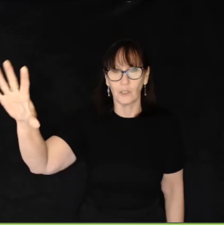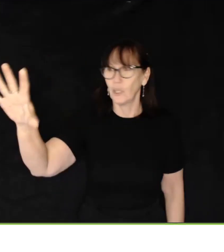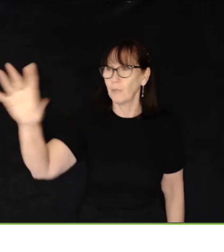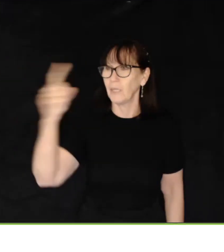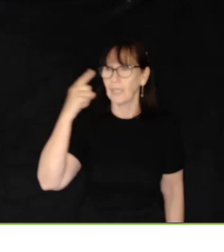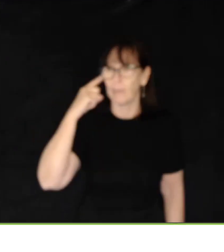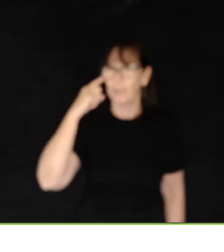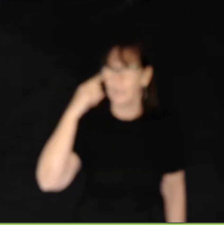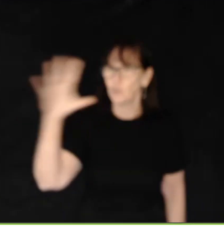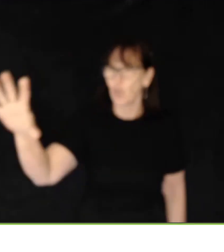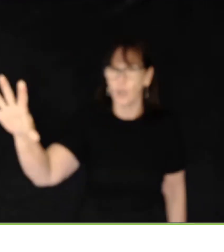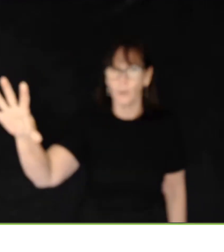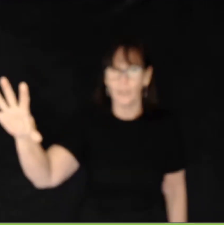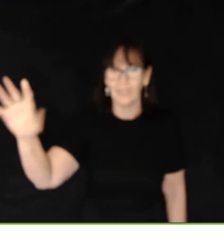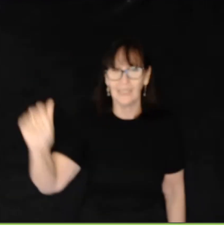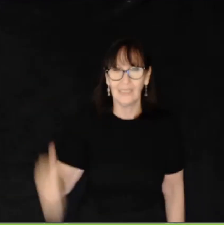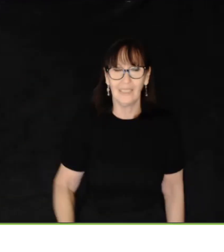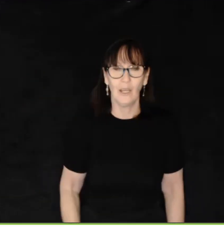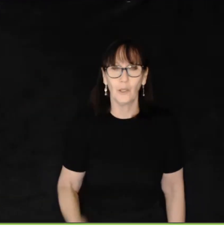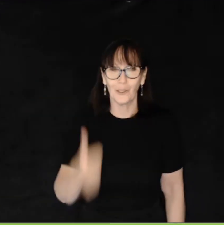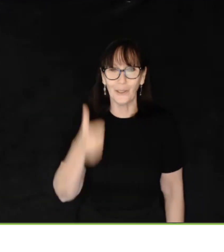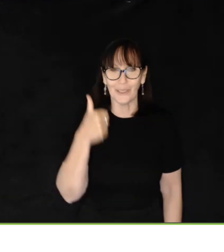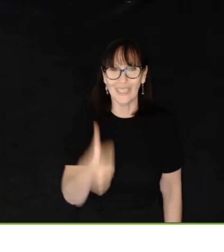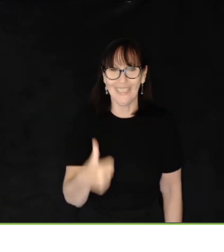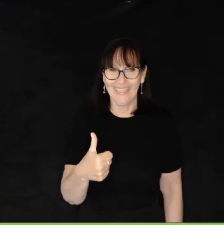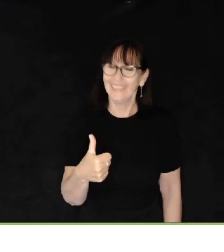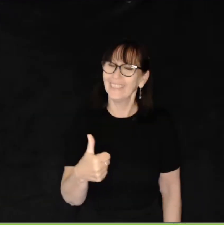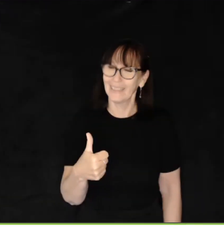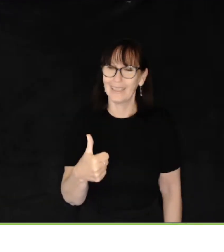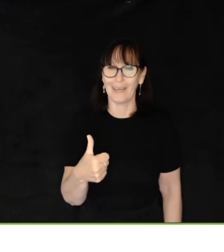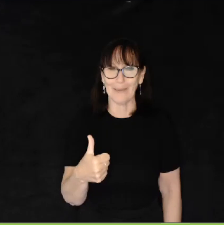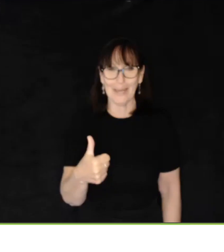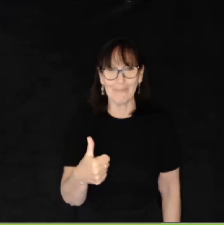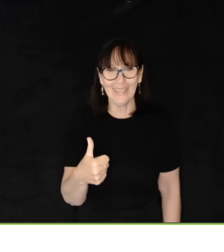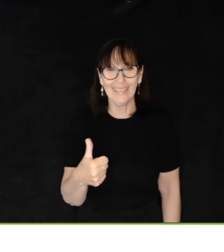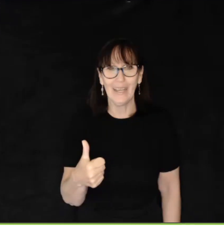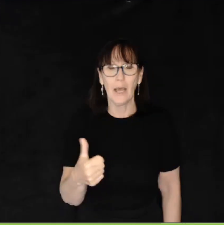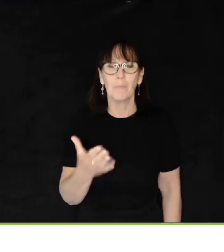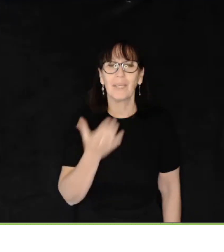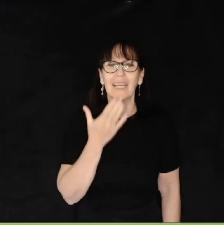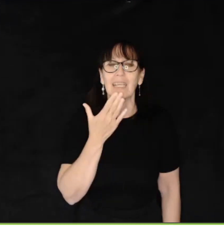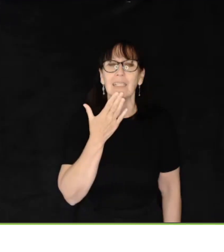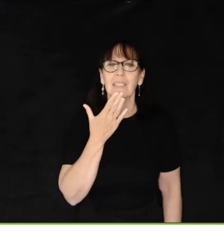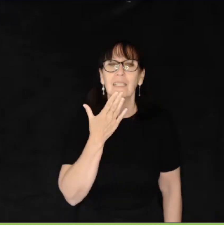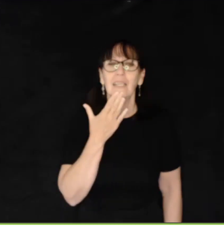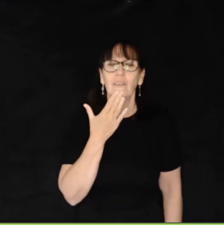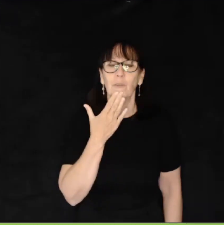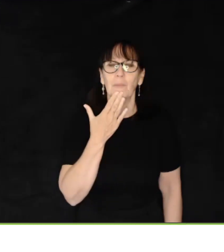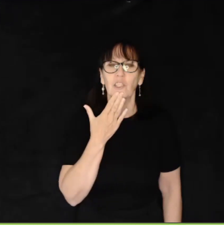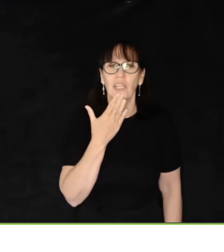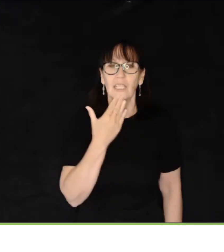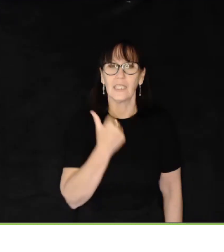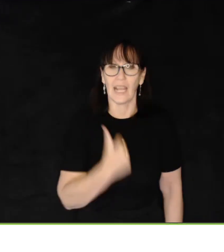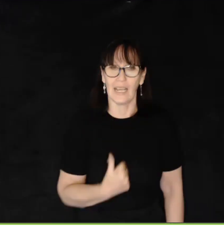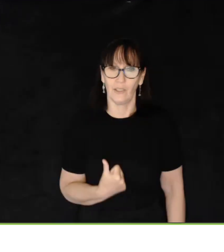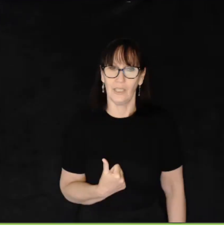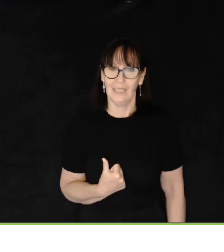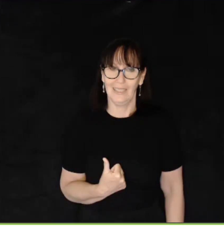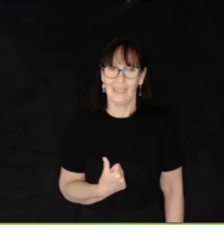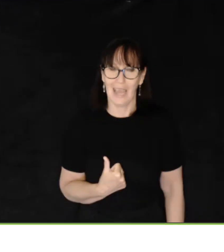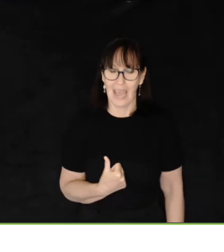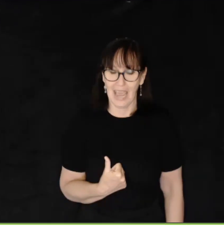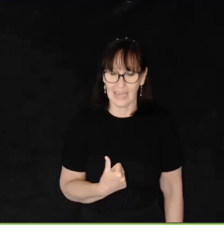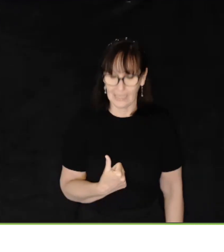out and opening up. Show. Good. Thumb up. Please. From the chin down